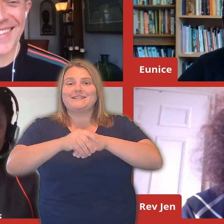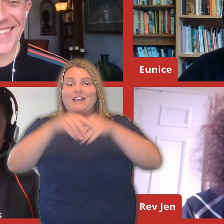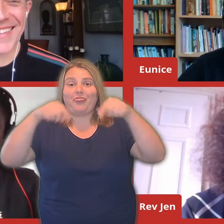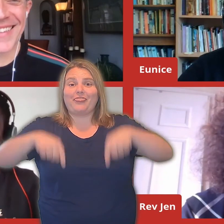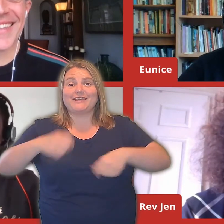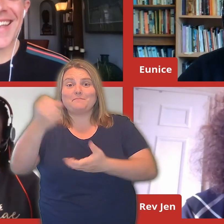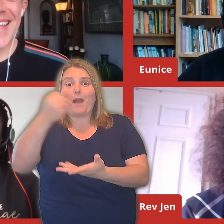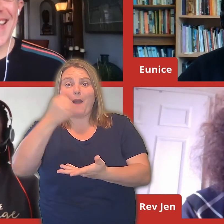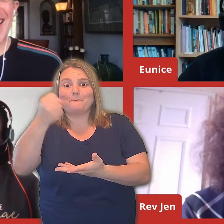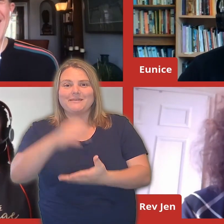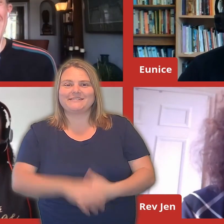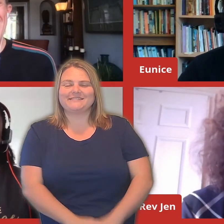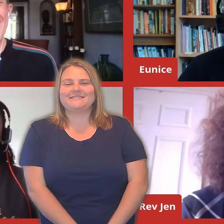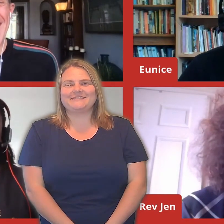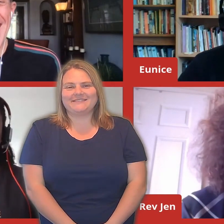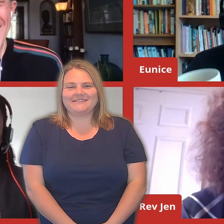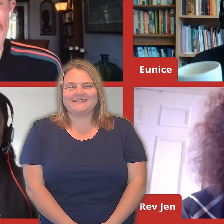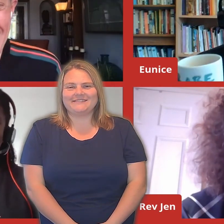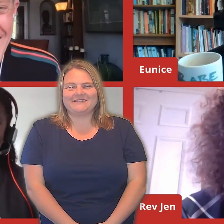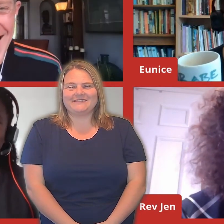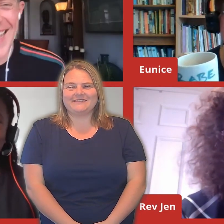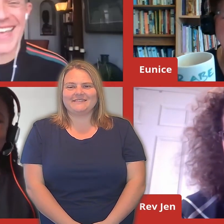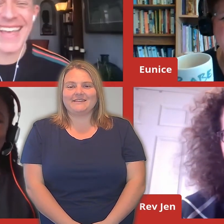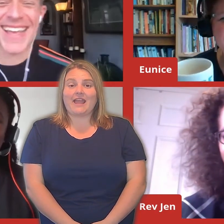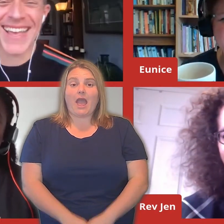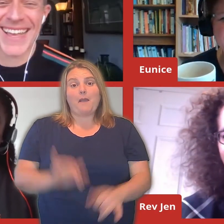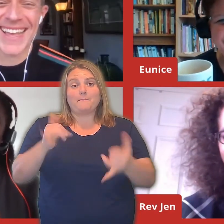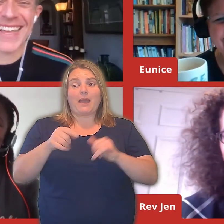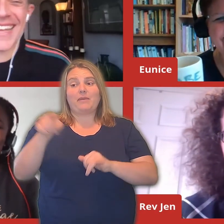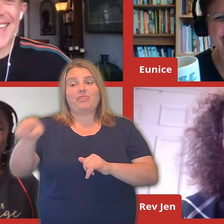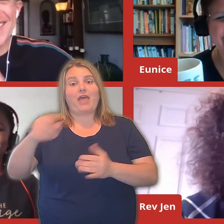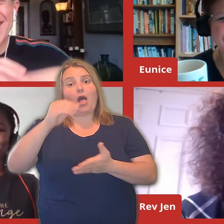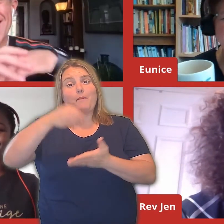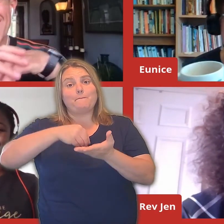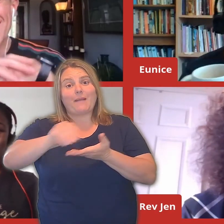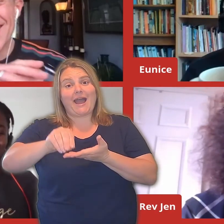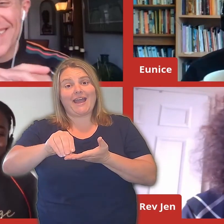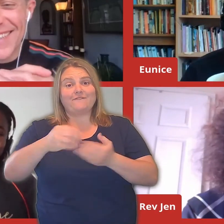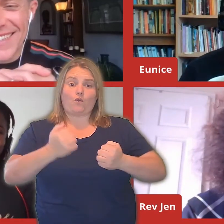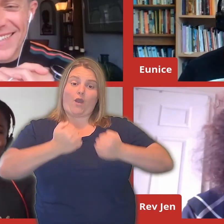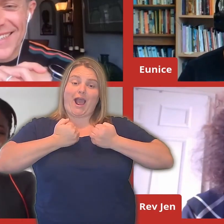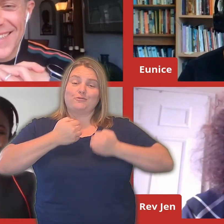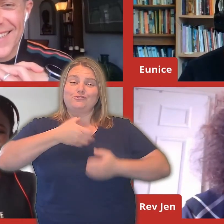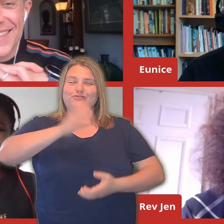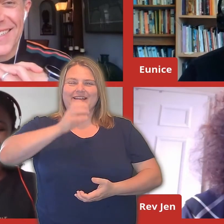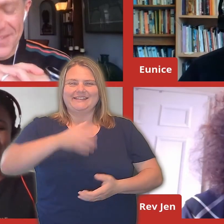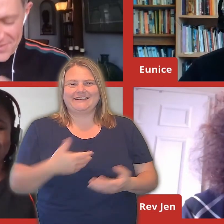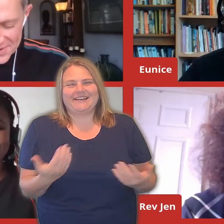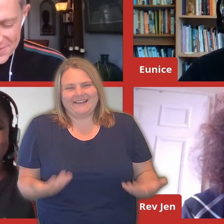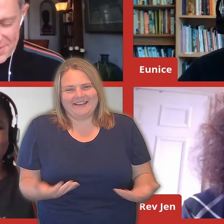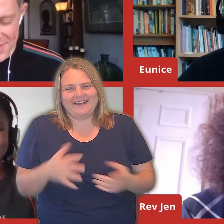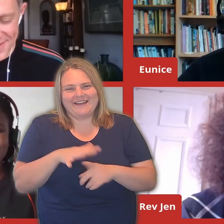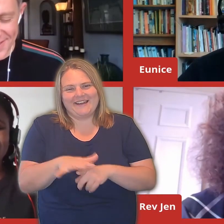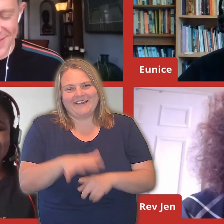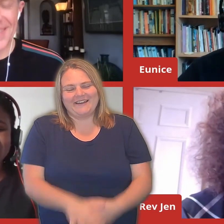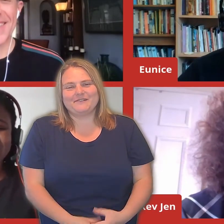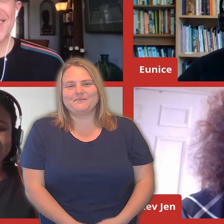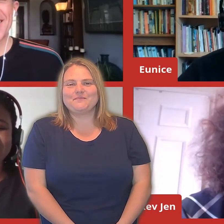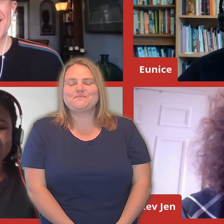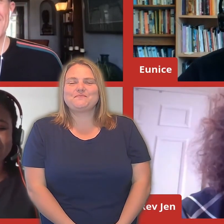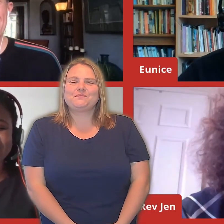pay for a round. Who knows? We would love to hear from you. We would really love to hear from you. So yeah, see you guys. Wonderful.